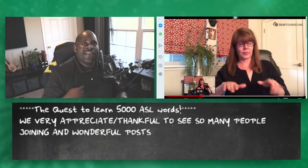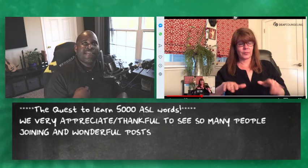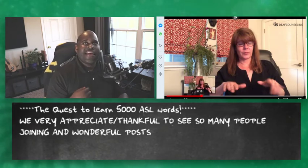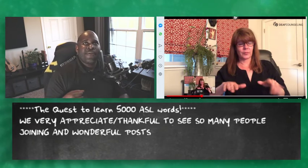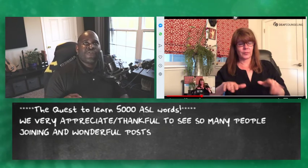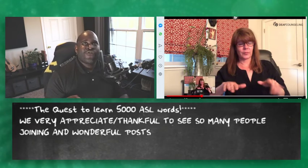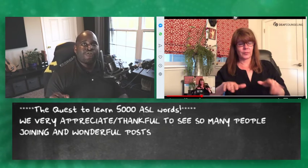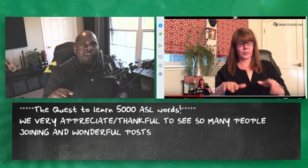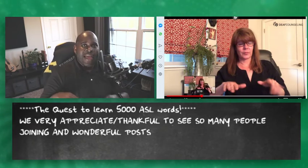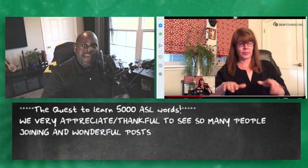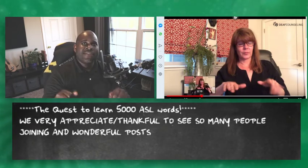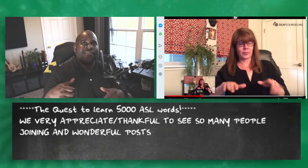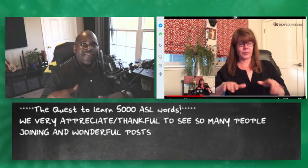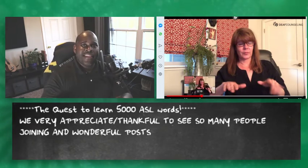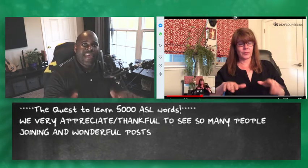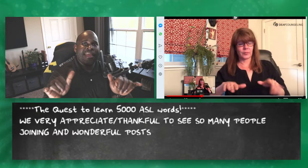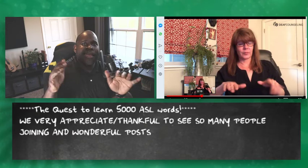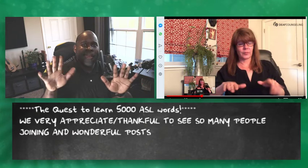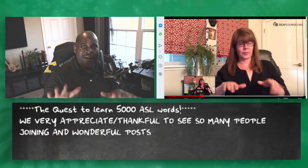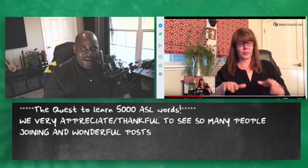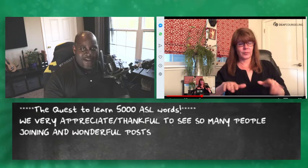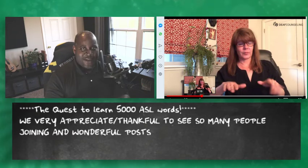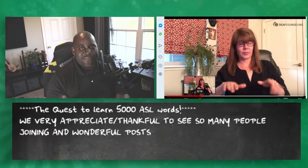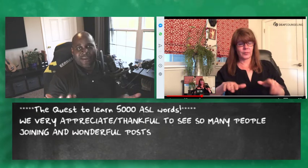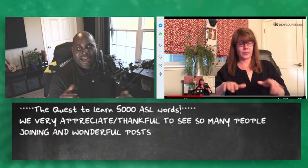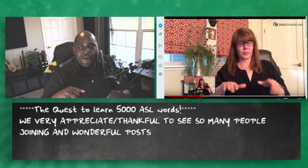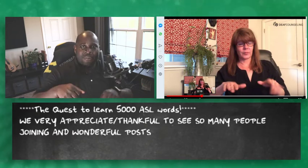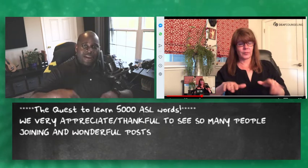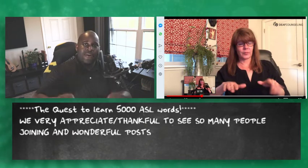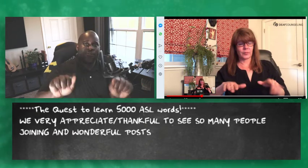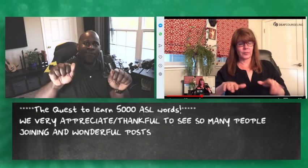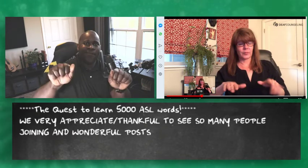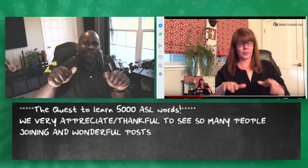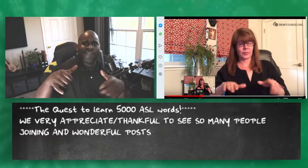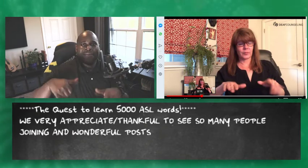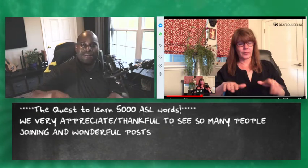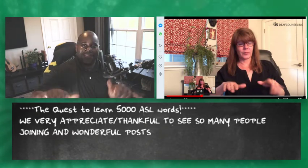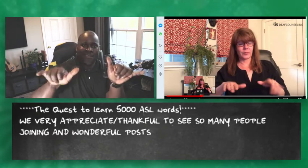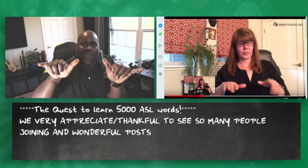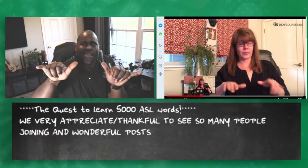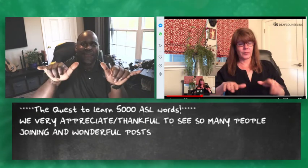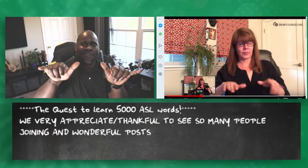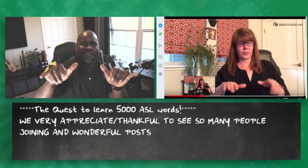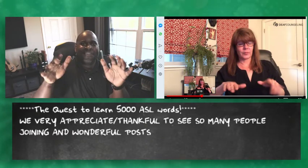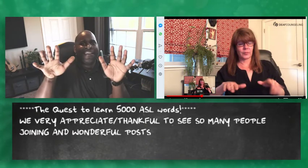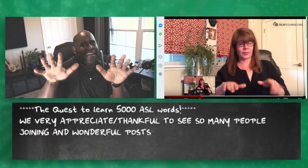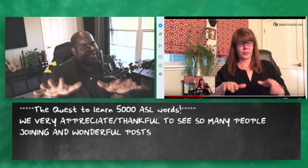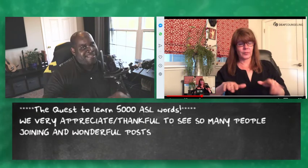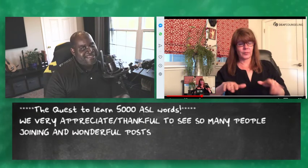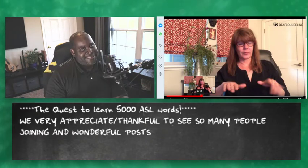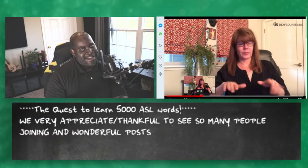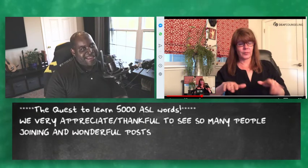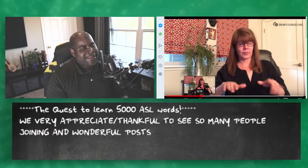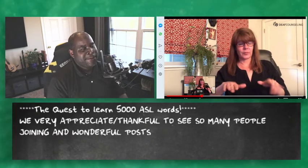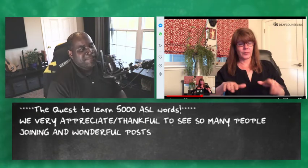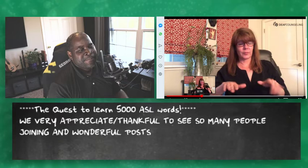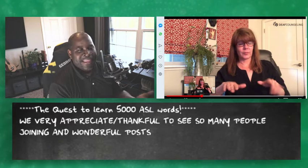going to say I was trying to stay calm I would put out two fists then the pinky fists and then this guy in